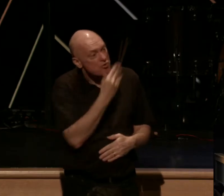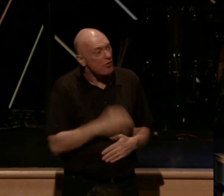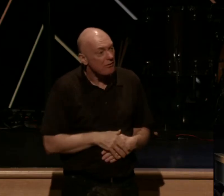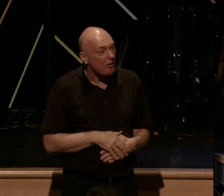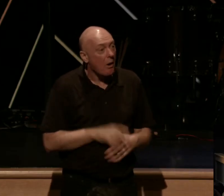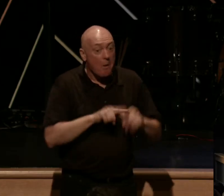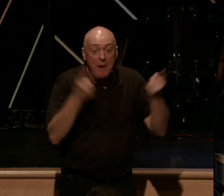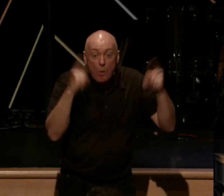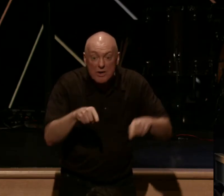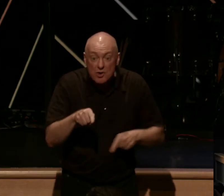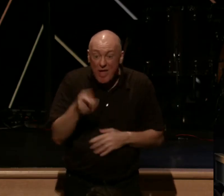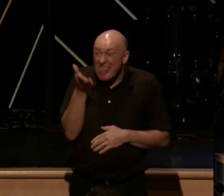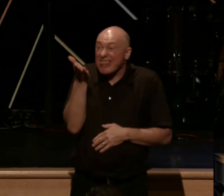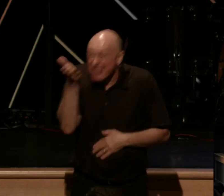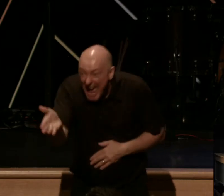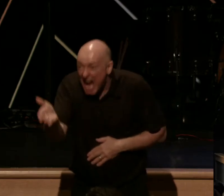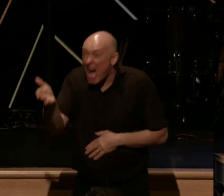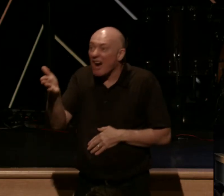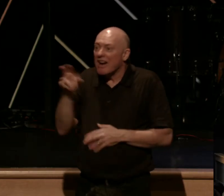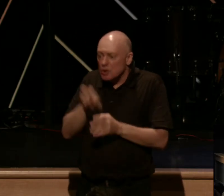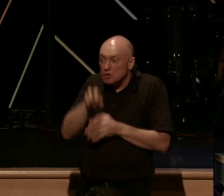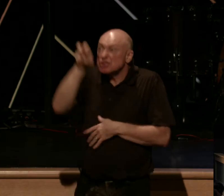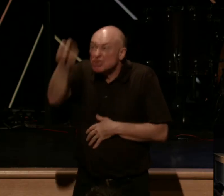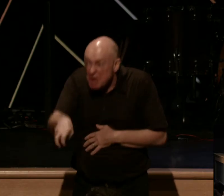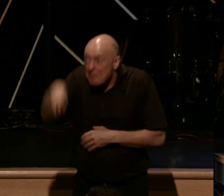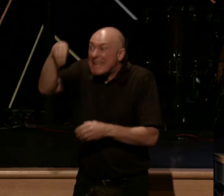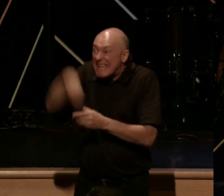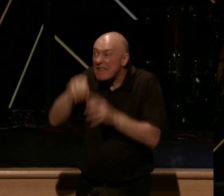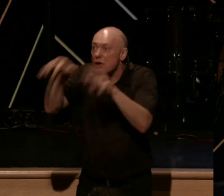entirely to actually jump into an ocean.